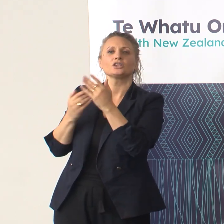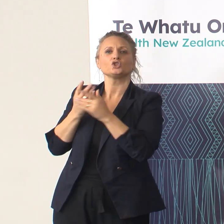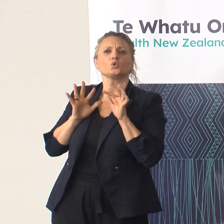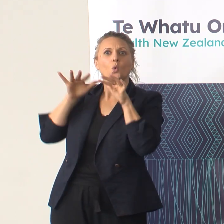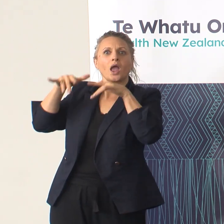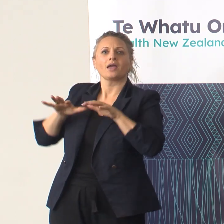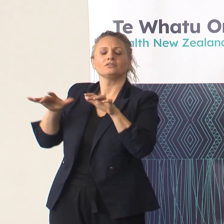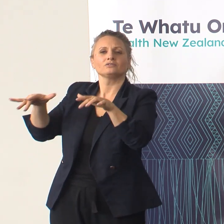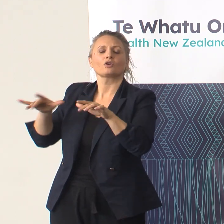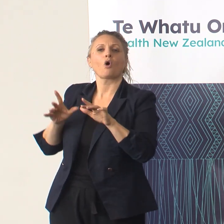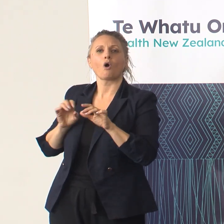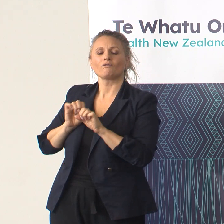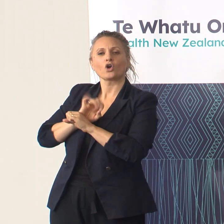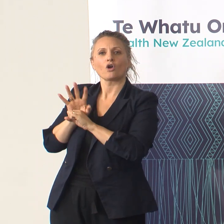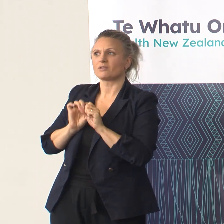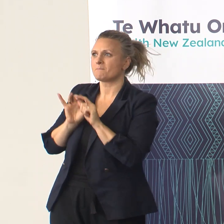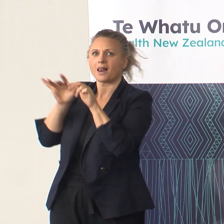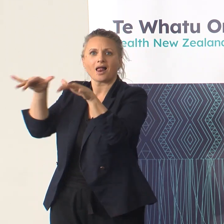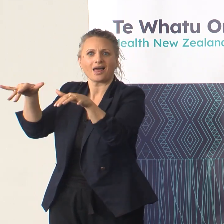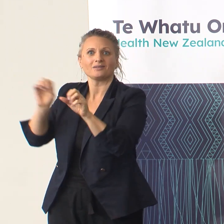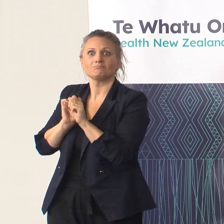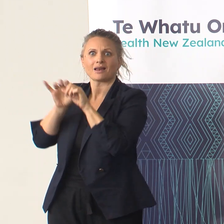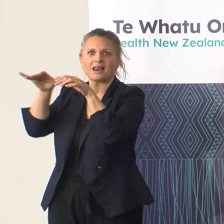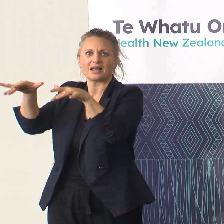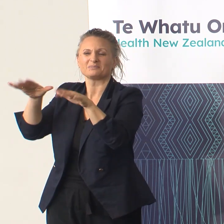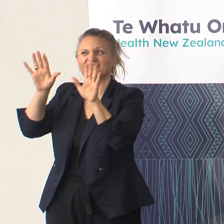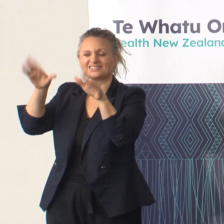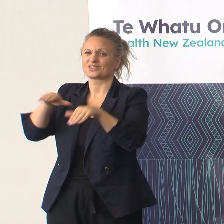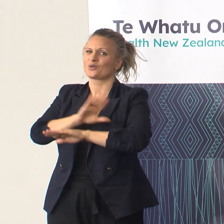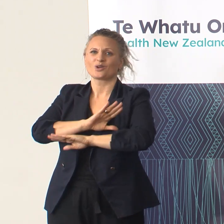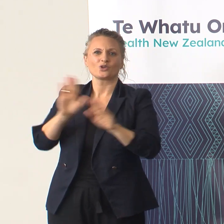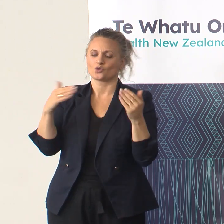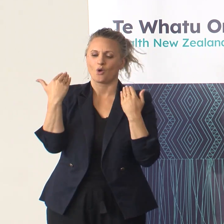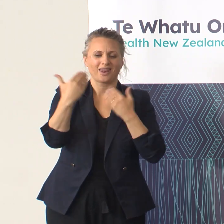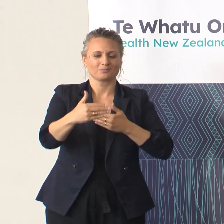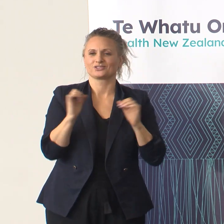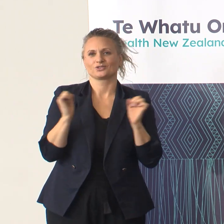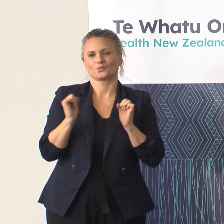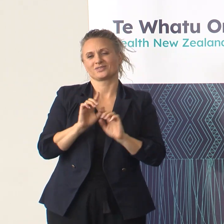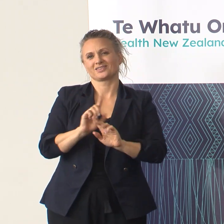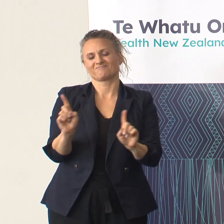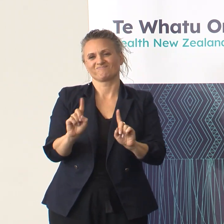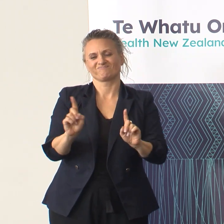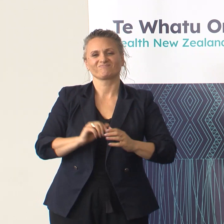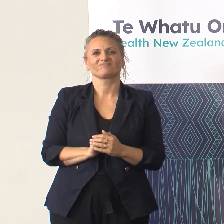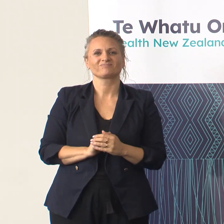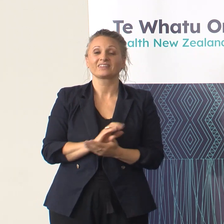summer. So it's not going to behave as a seasonal disease. That means it's important that we all continue to take